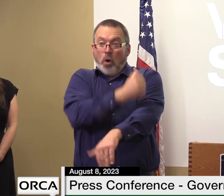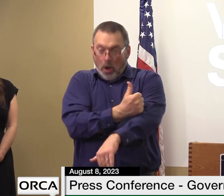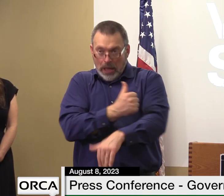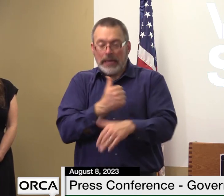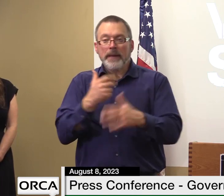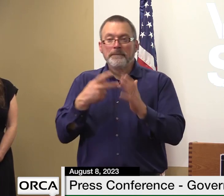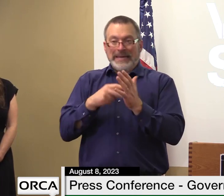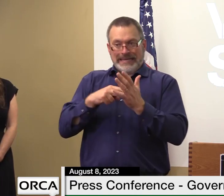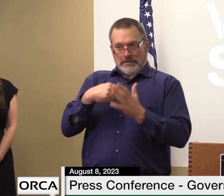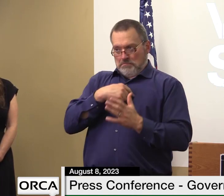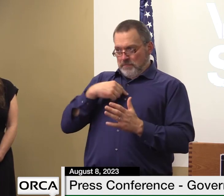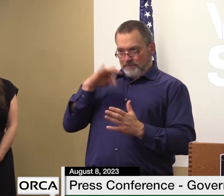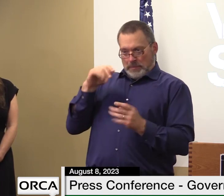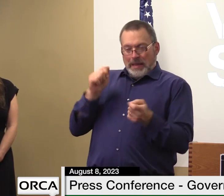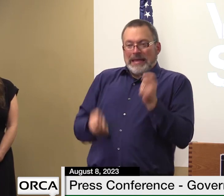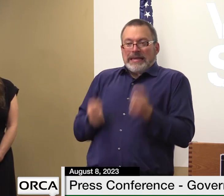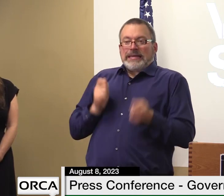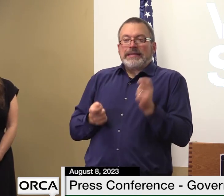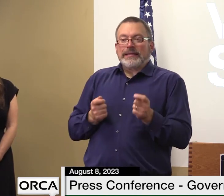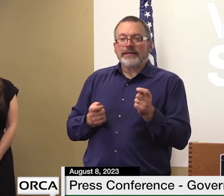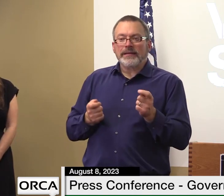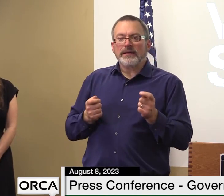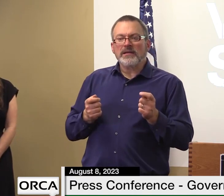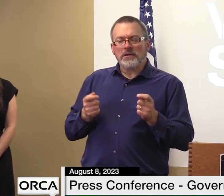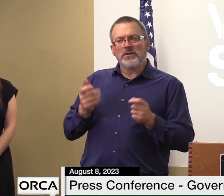many other states are looking at this the same way